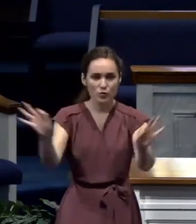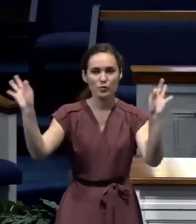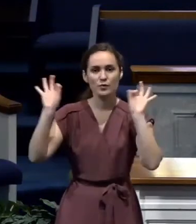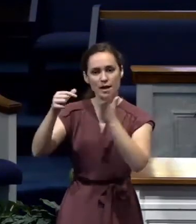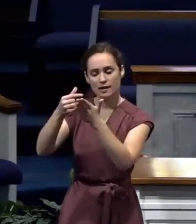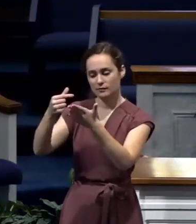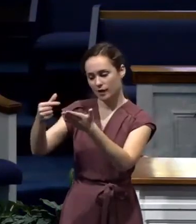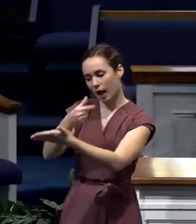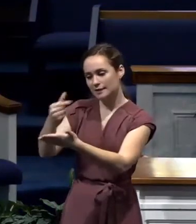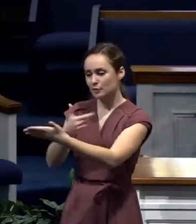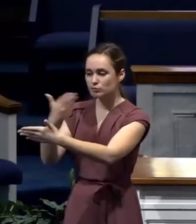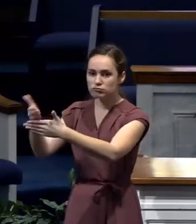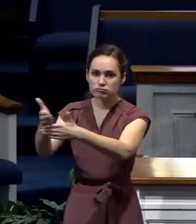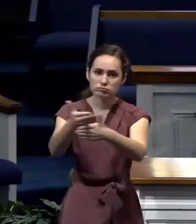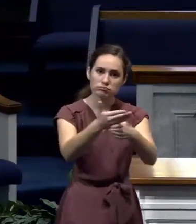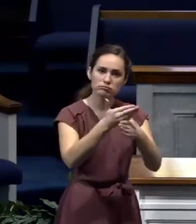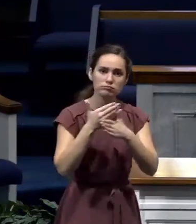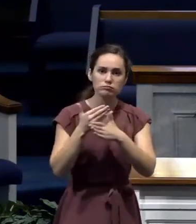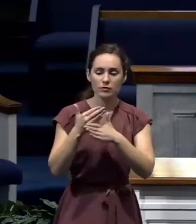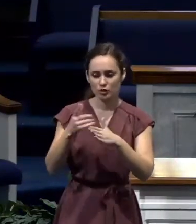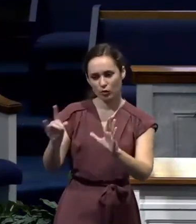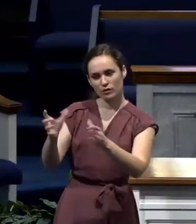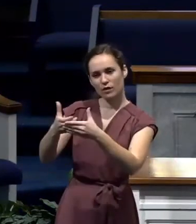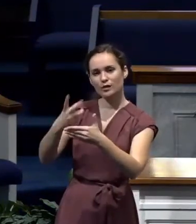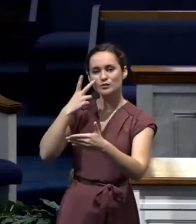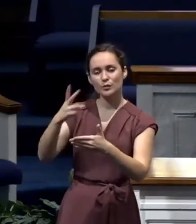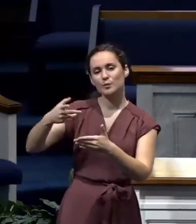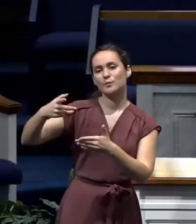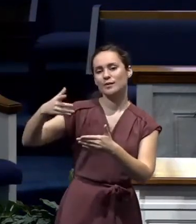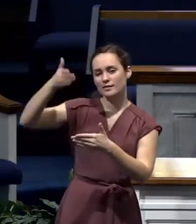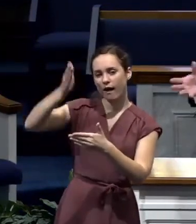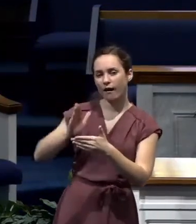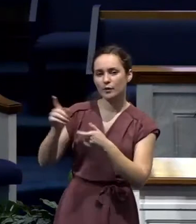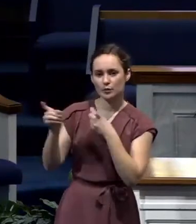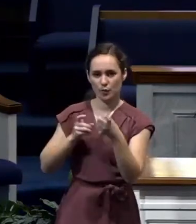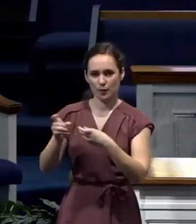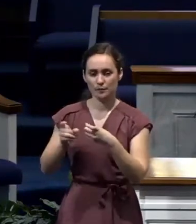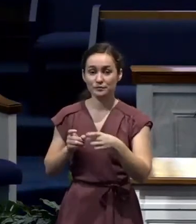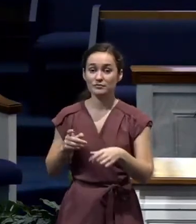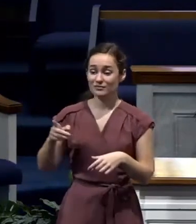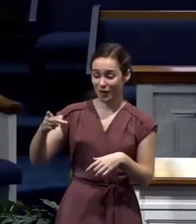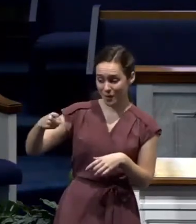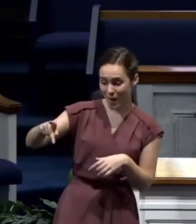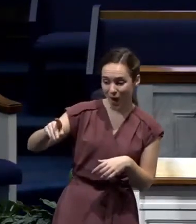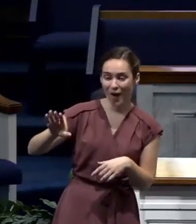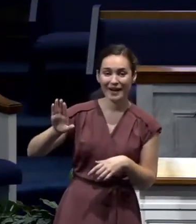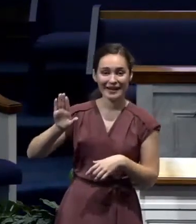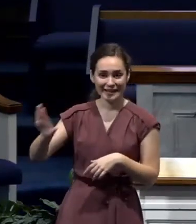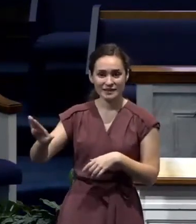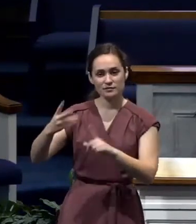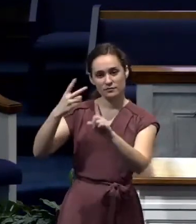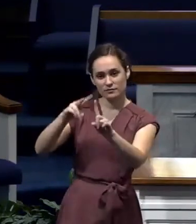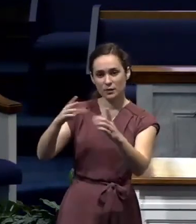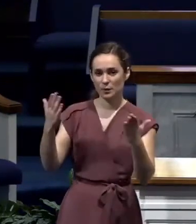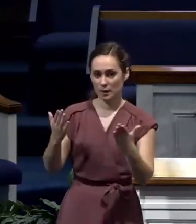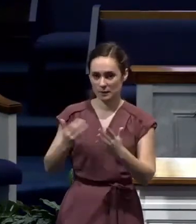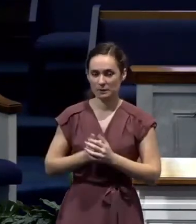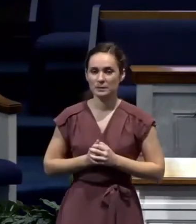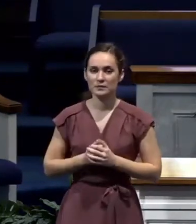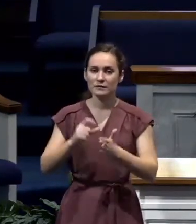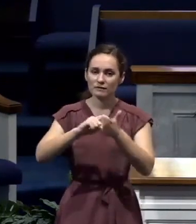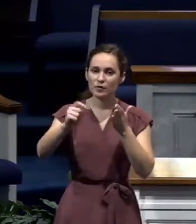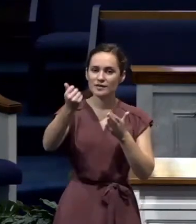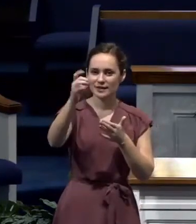control of all of that. But what was Paul's conclusion? What did Paul think about all this was going on? Look at verse 18.